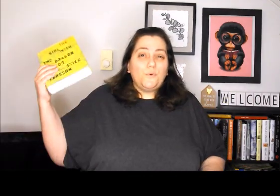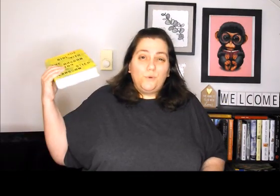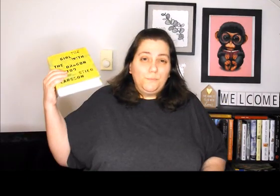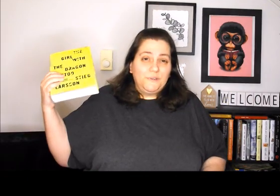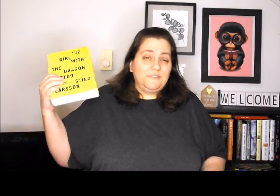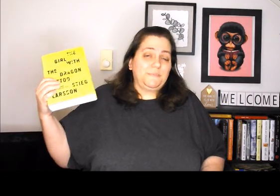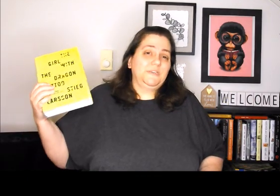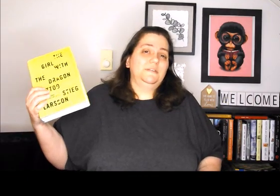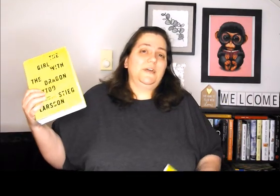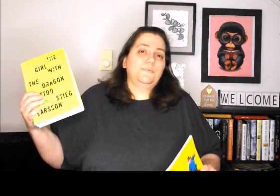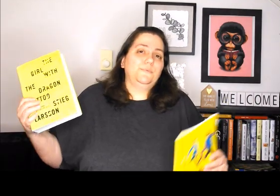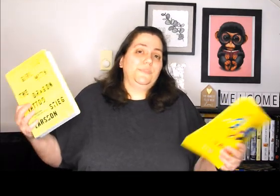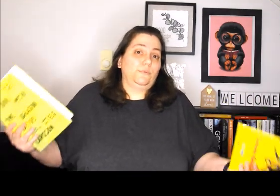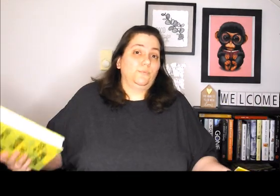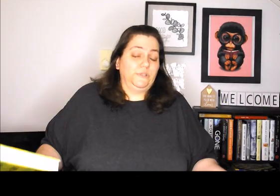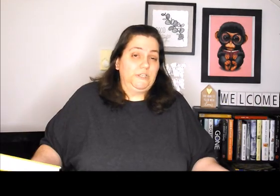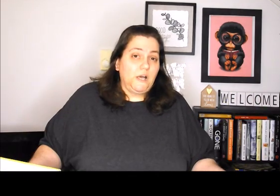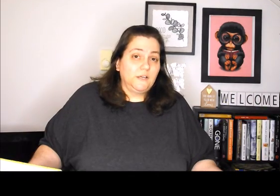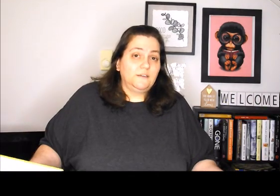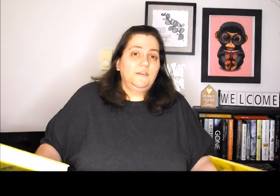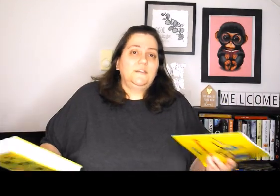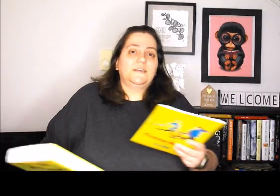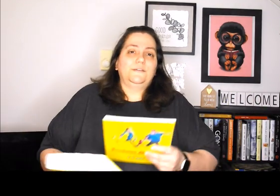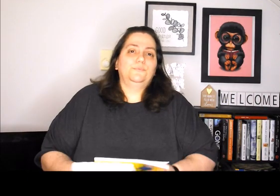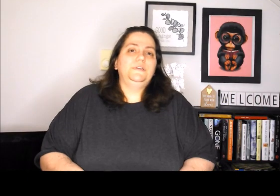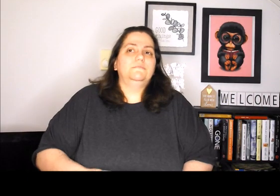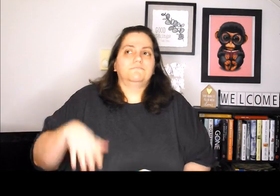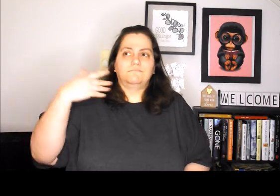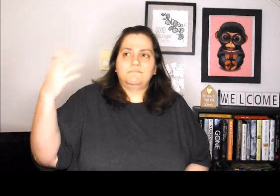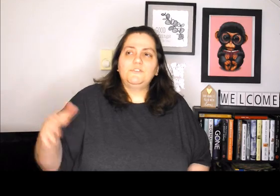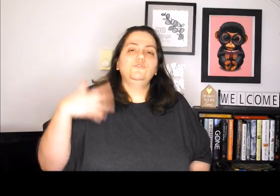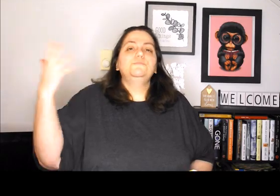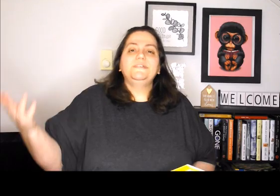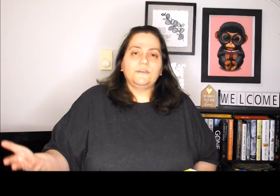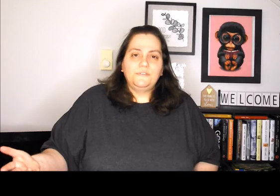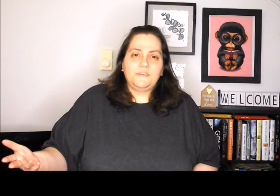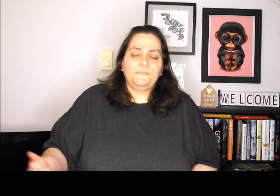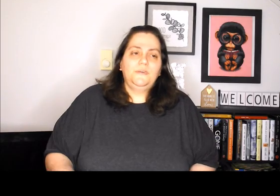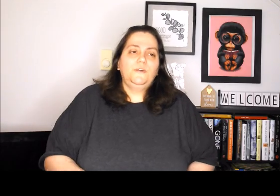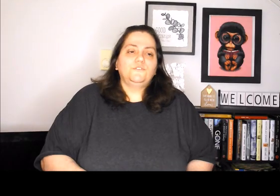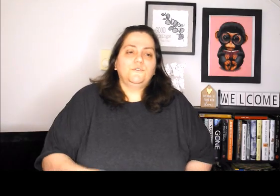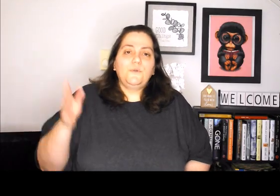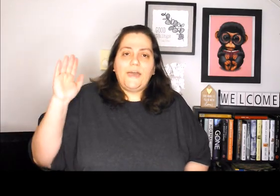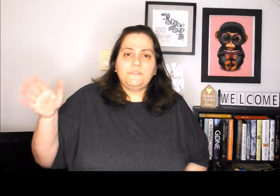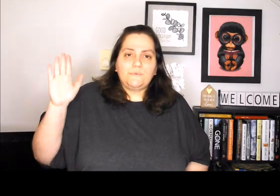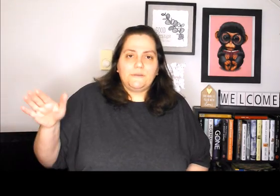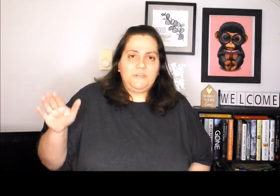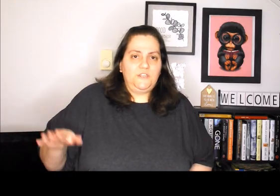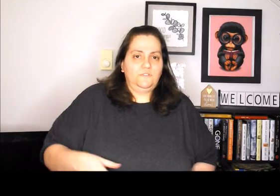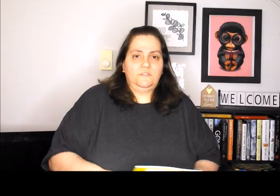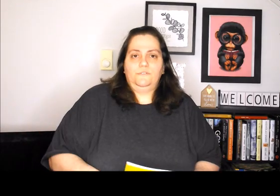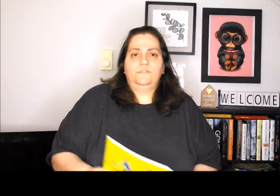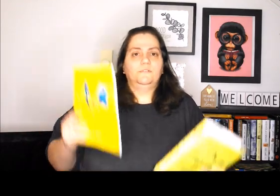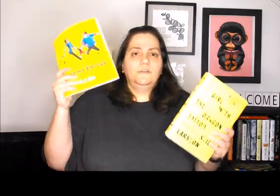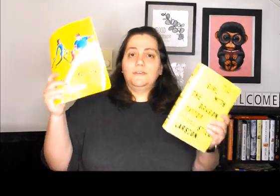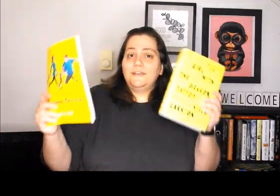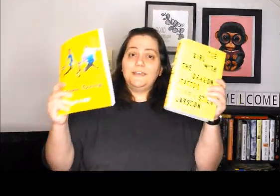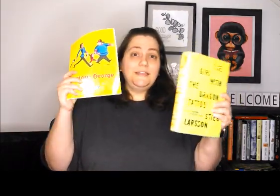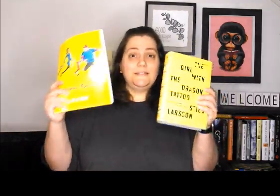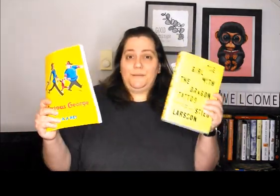old books that my kid and I read when they were really young to kind of reintroduce myself to them. So if you have any recommendations of any type